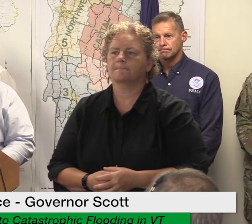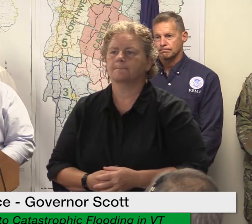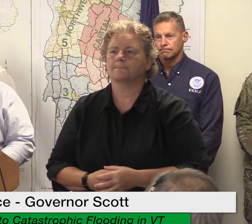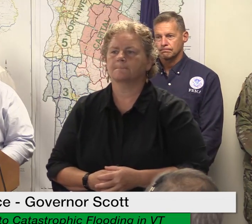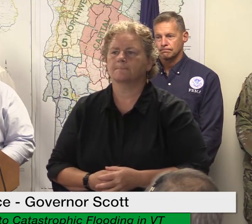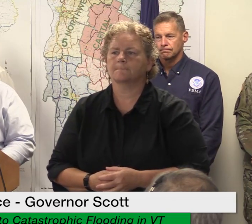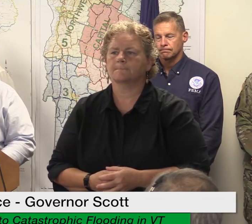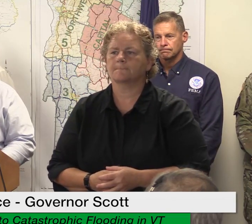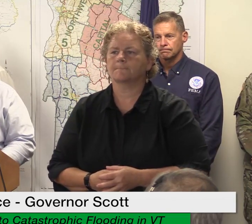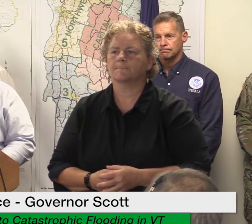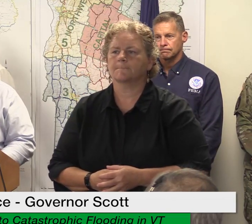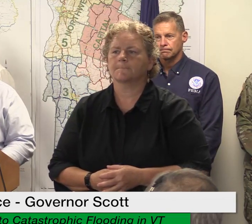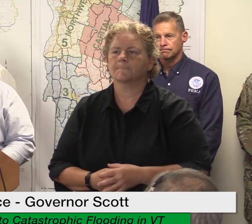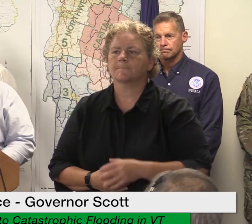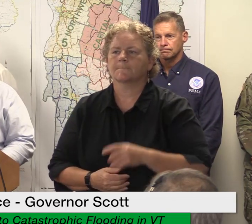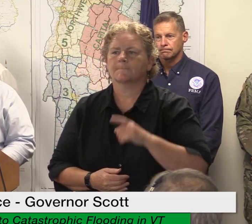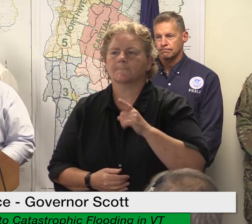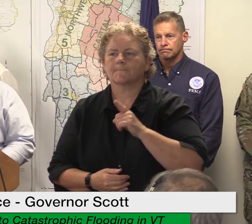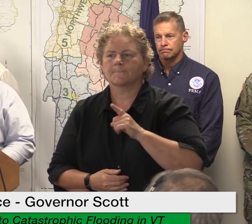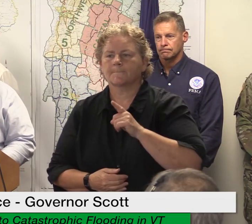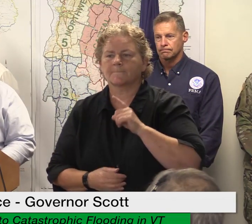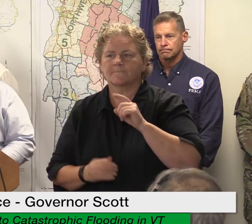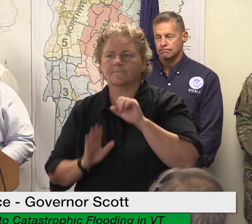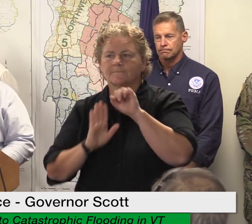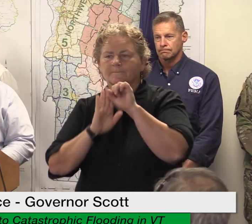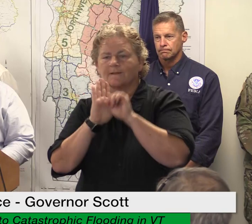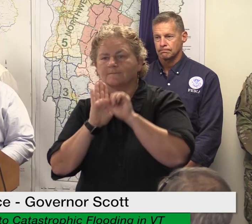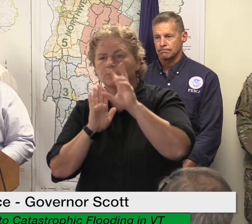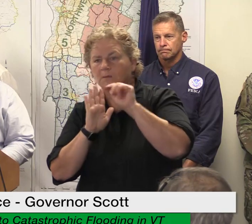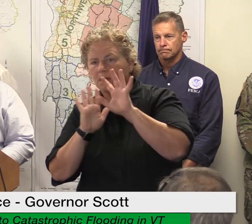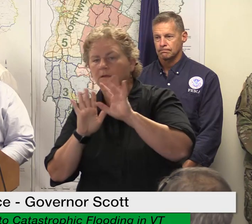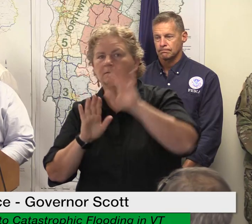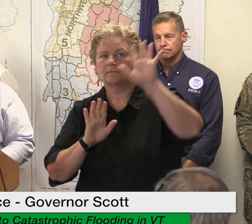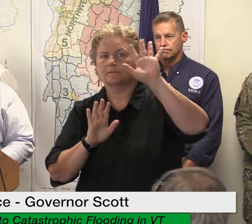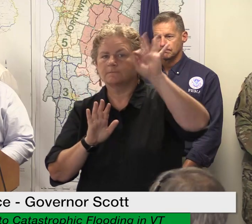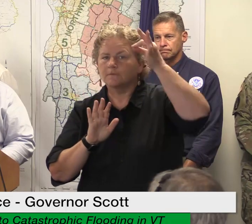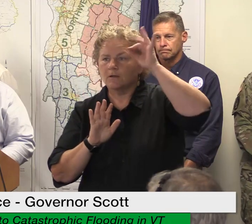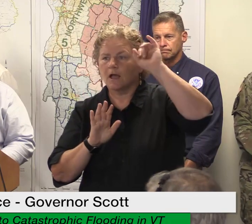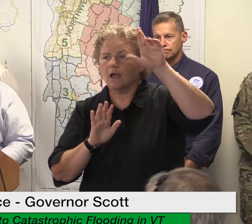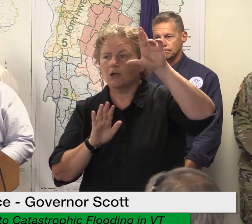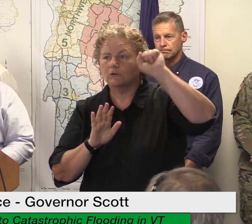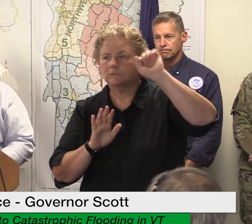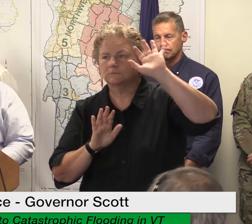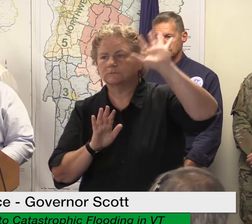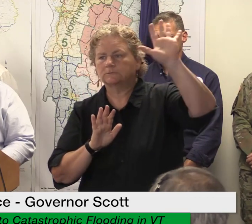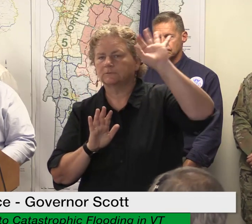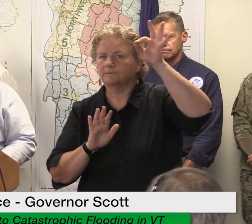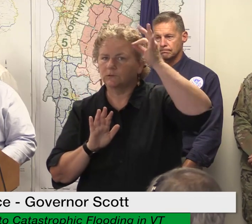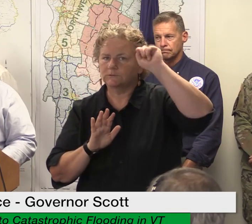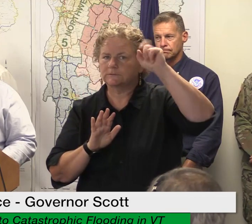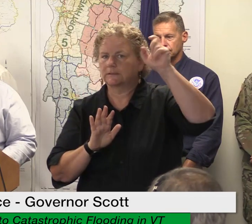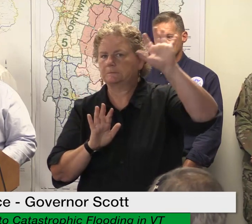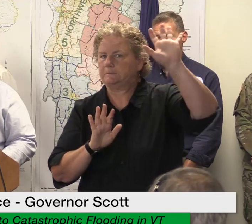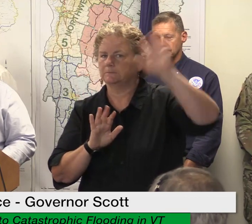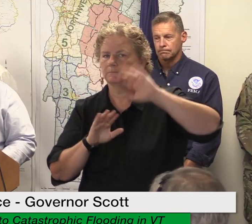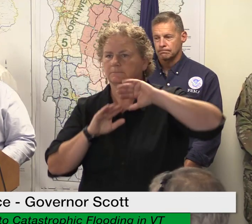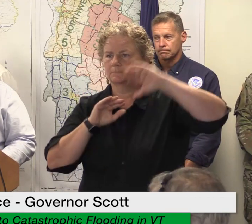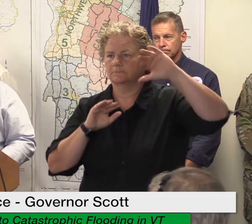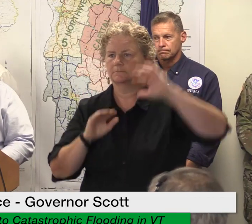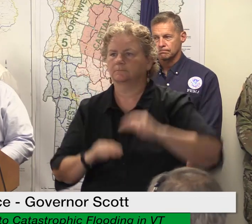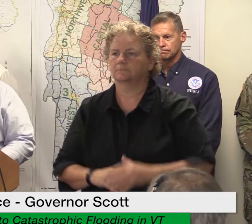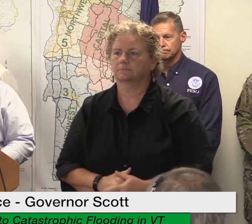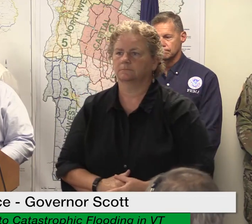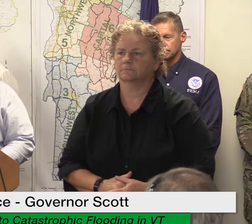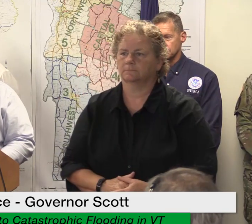impacted by the flooding to understand the accommodations that are being made for federal taxes as well we all have to pay our